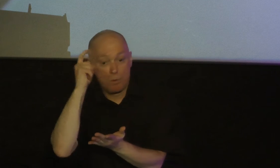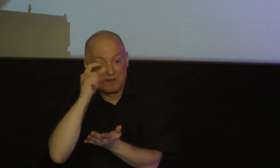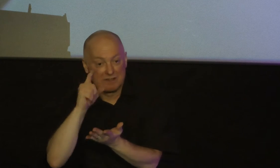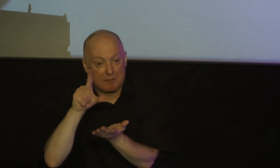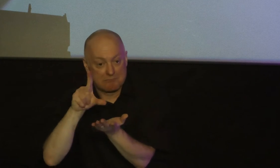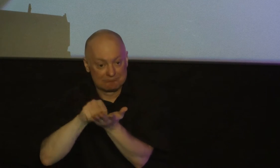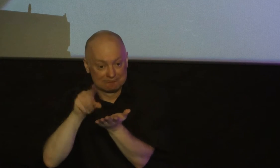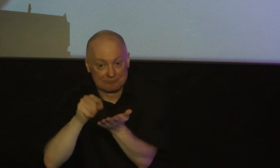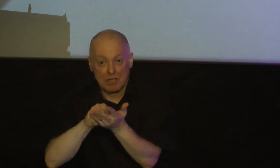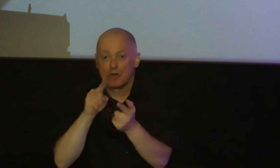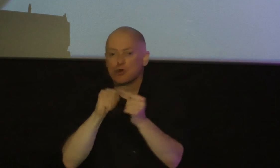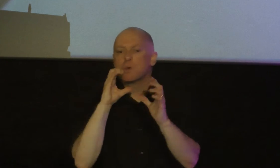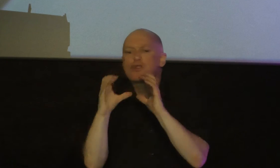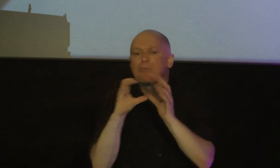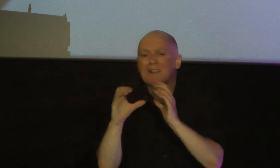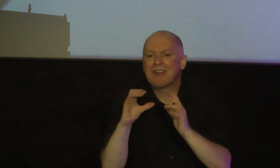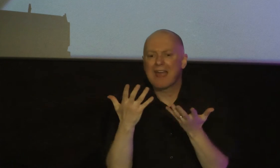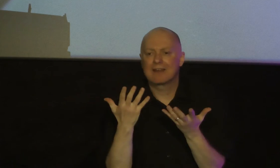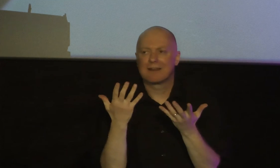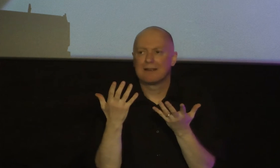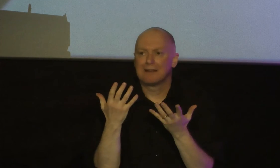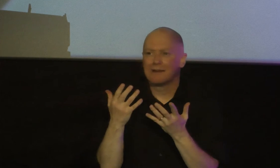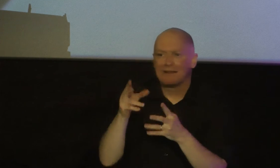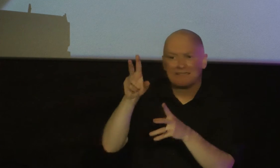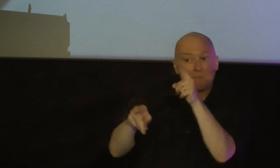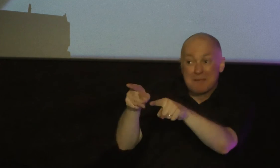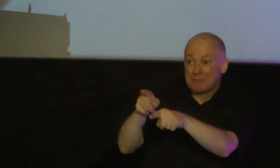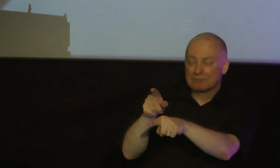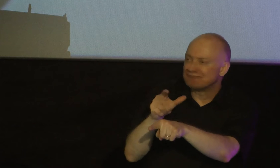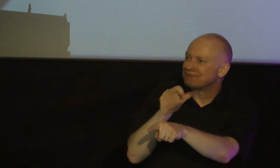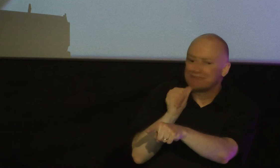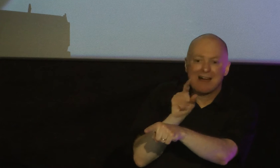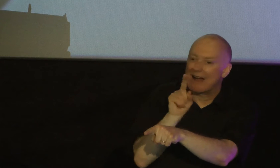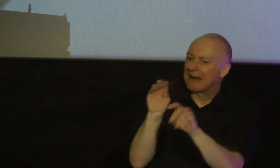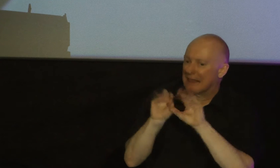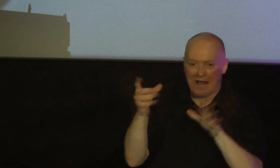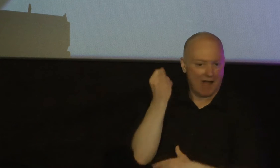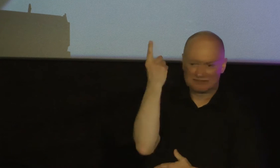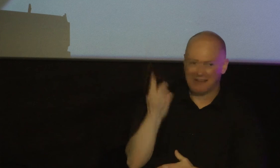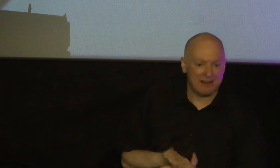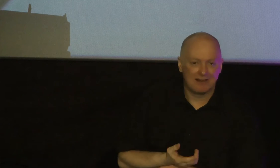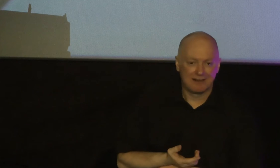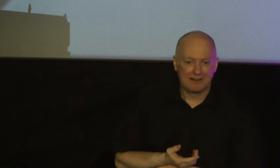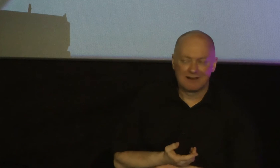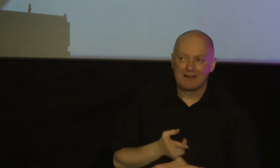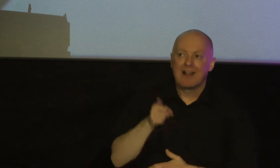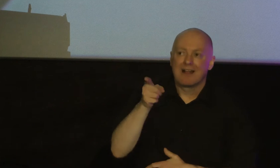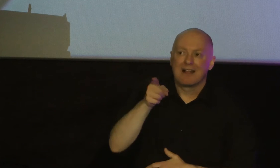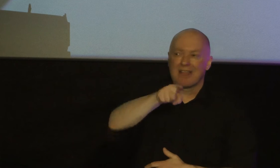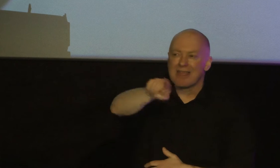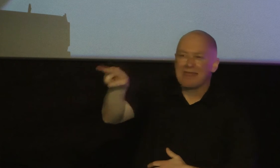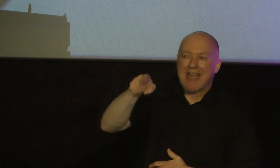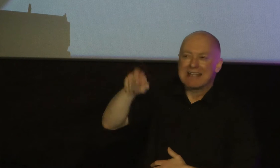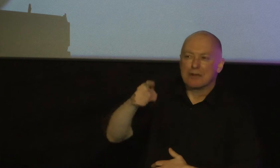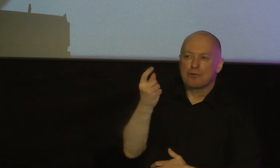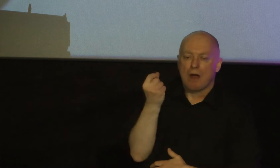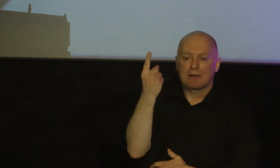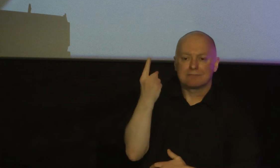communicate something his recipients clearly needed to see specifically specifically this how to speak